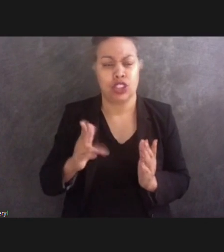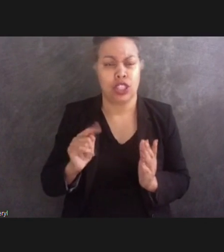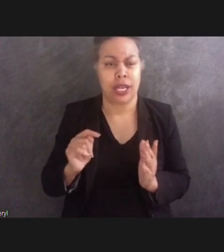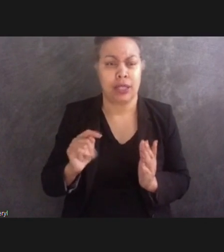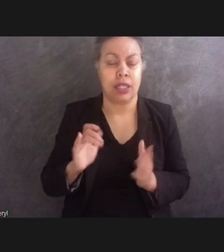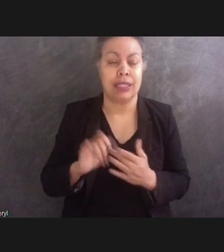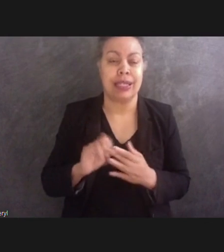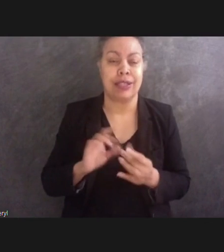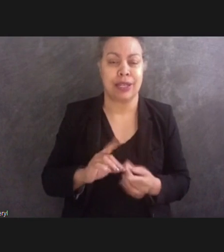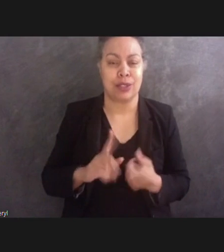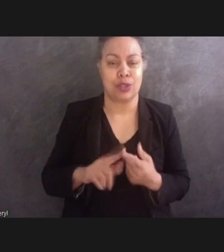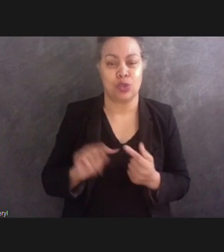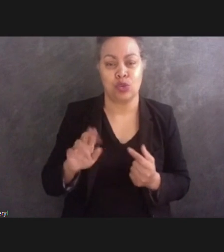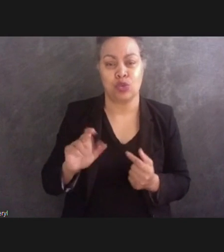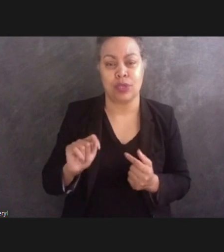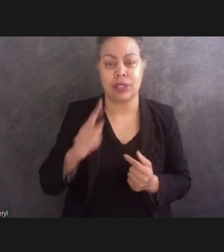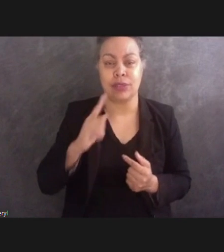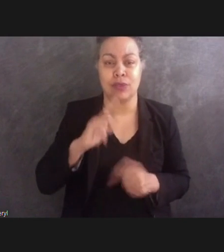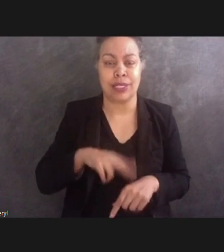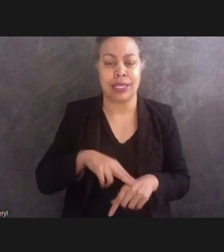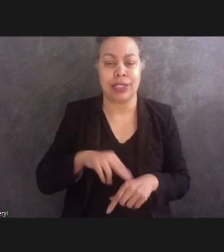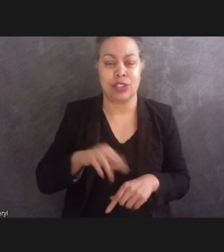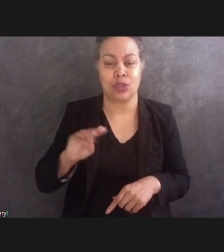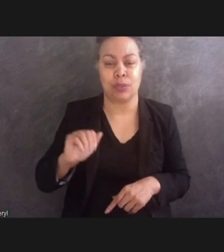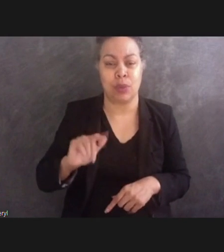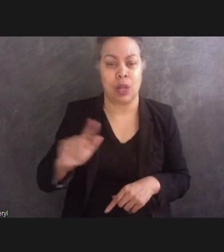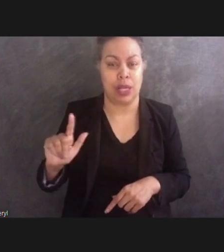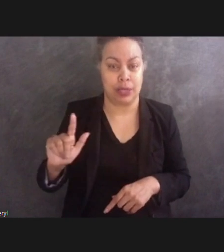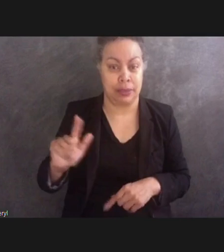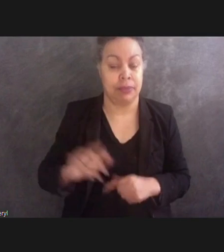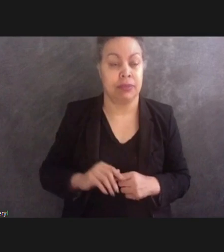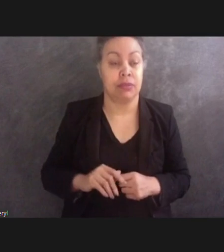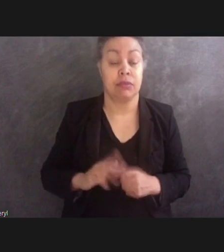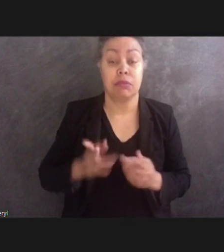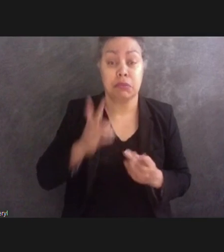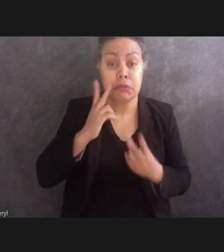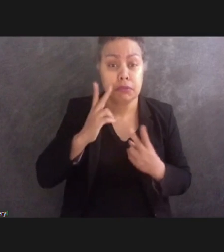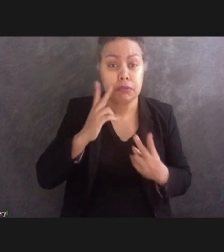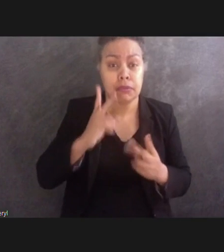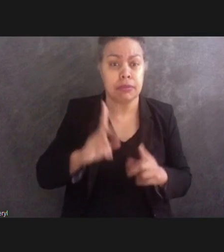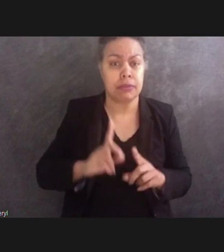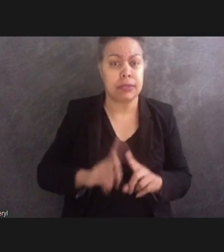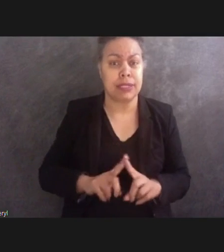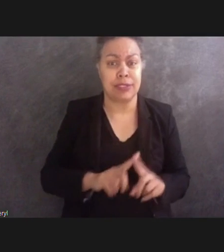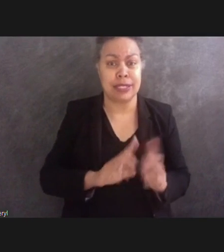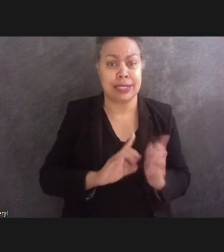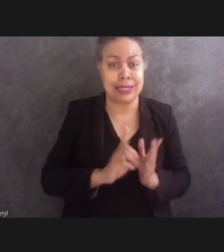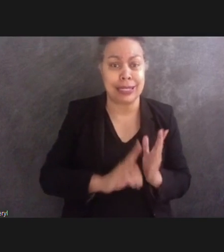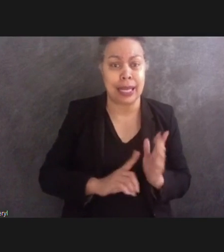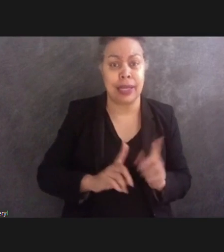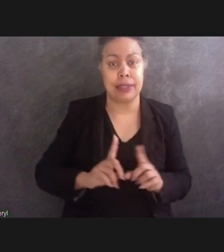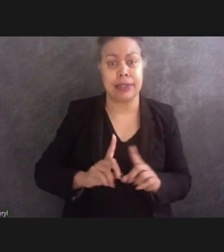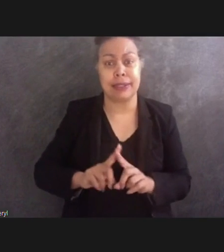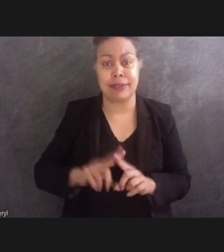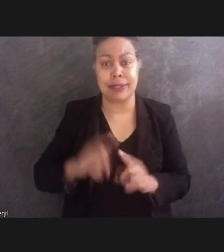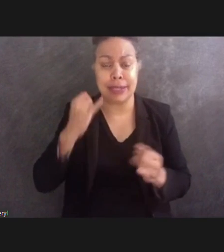Mall. You can see the different designs, the different ideas. We did issue an open letter